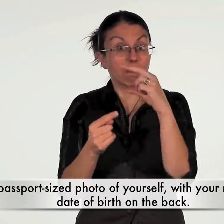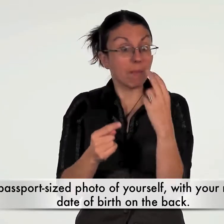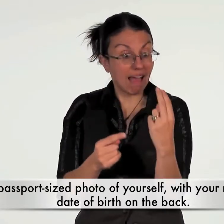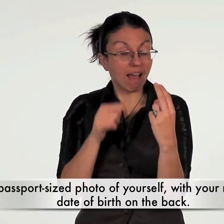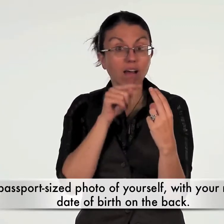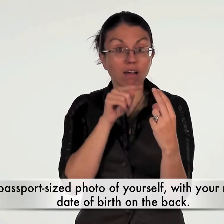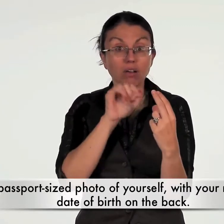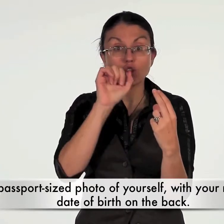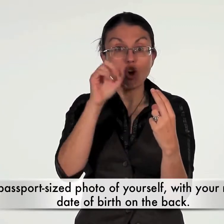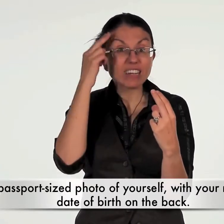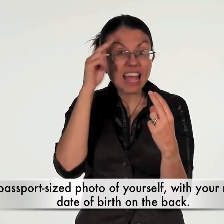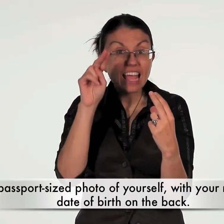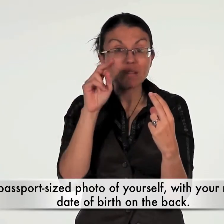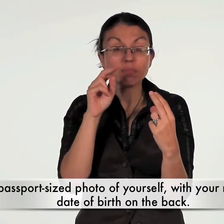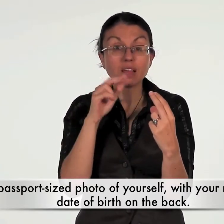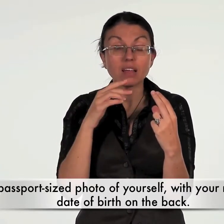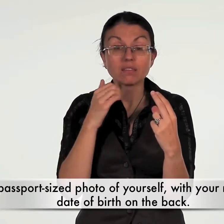name and date of birth written on the back